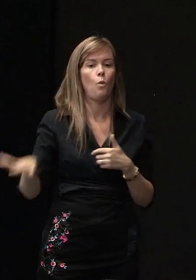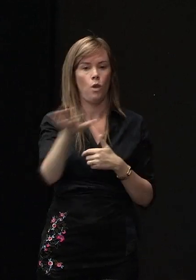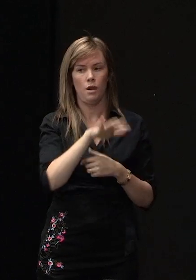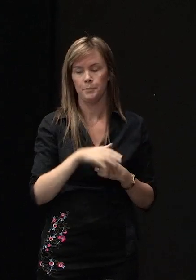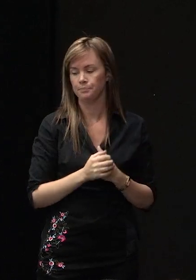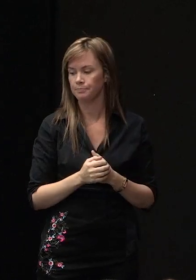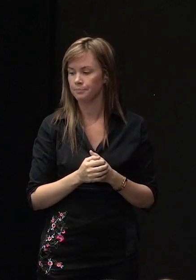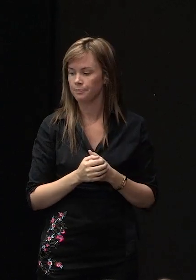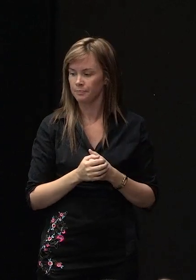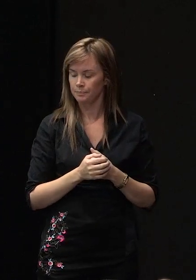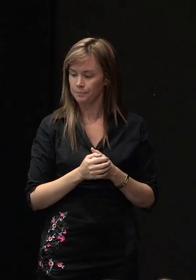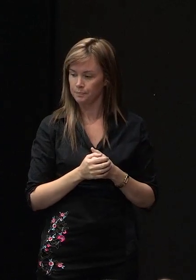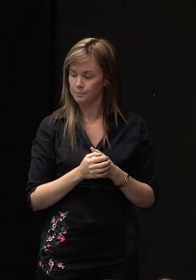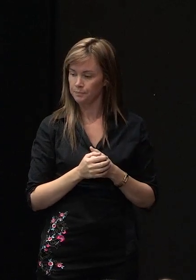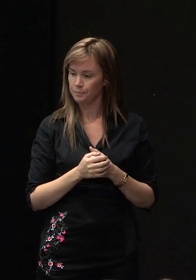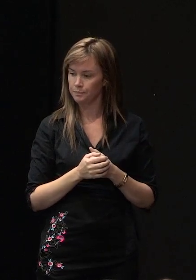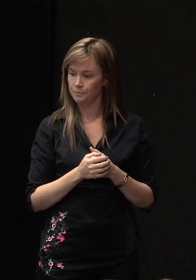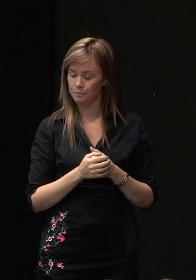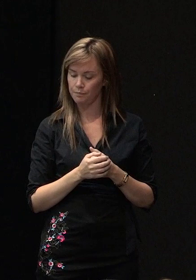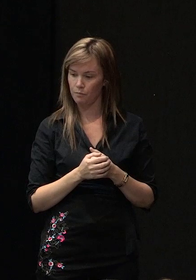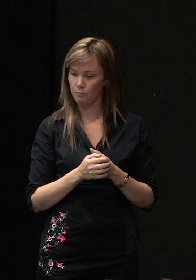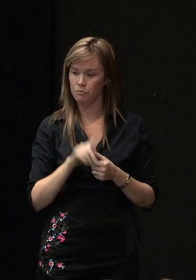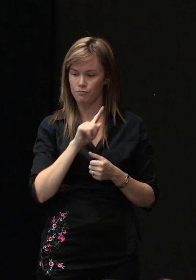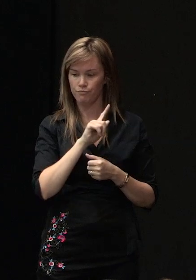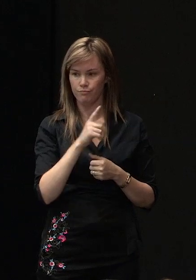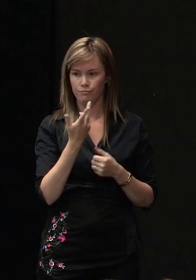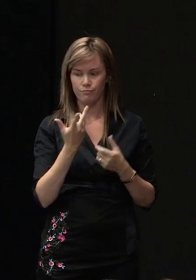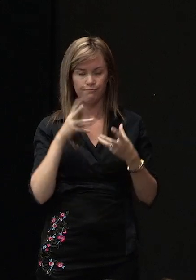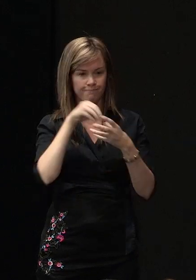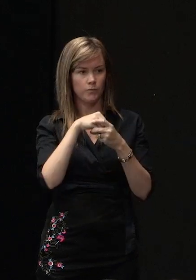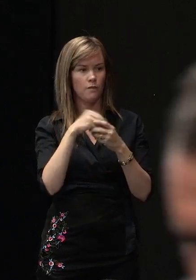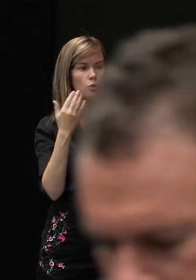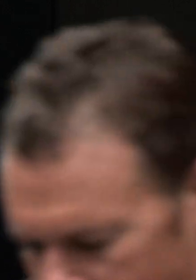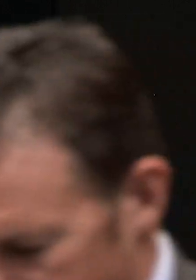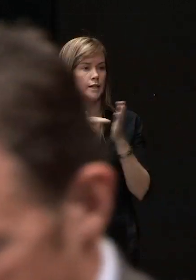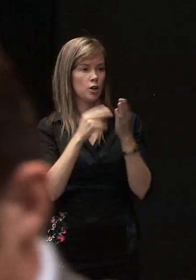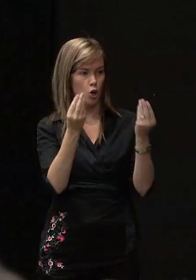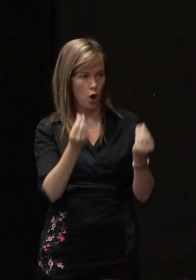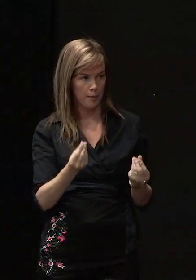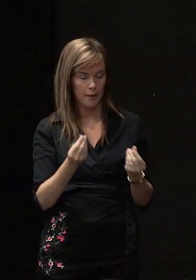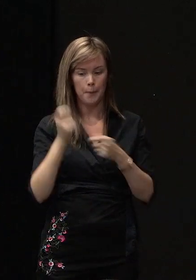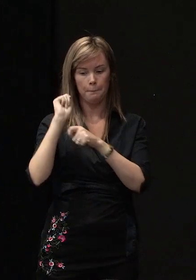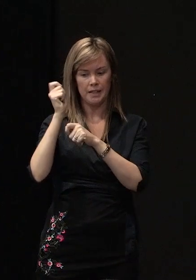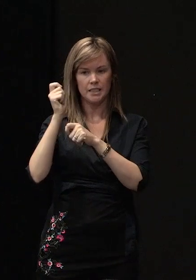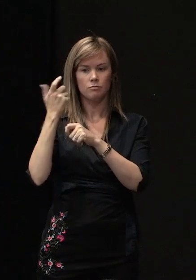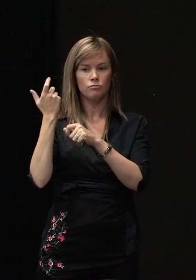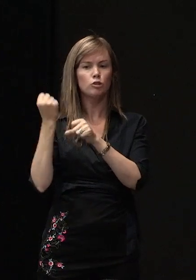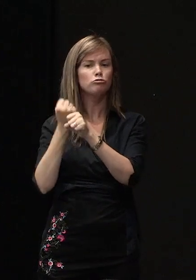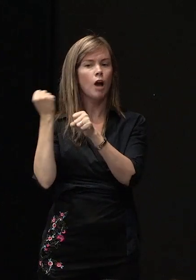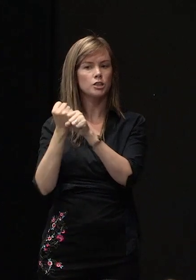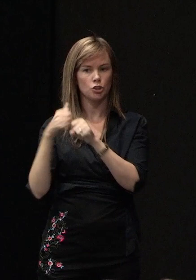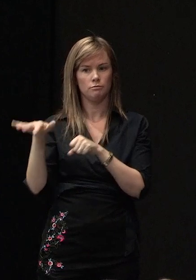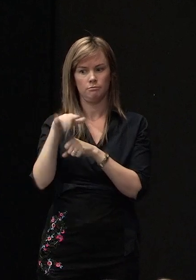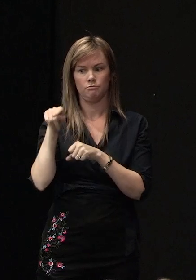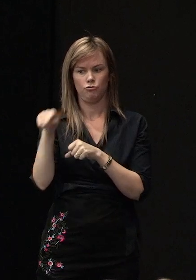Because of its contribution to New Zealand's economy, the building and construction sector is one of the key